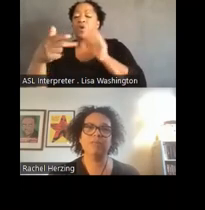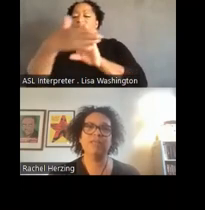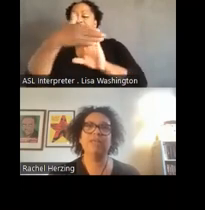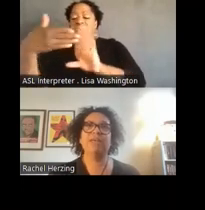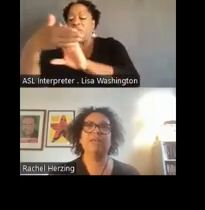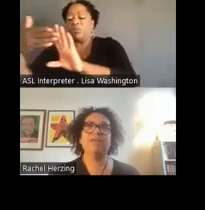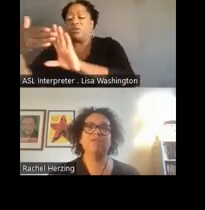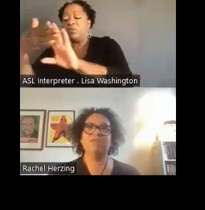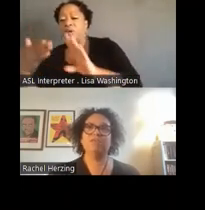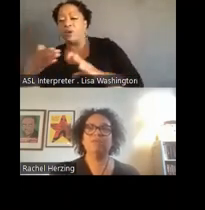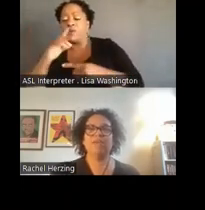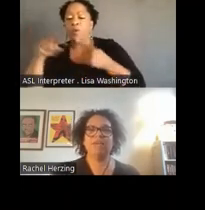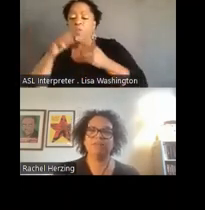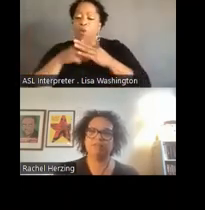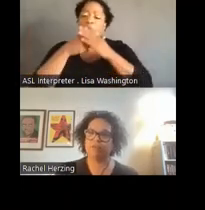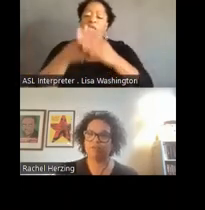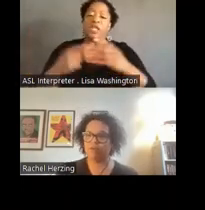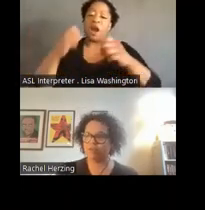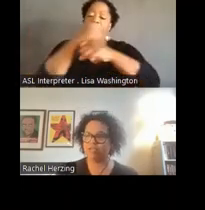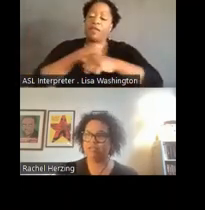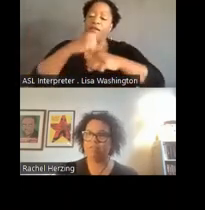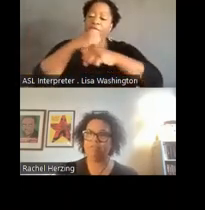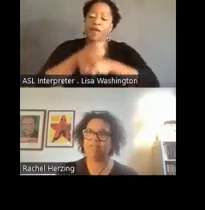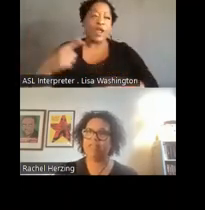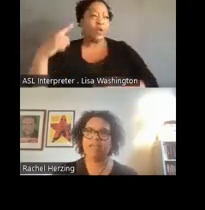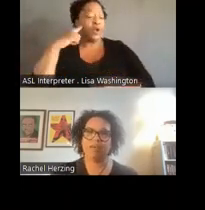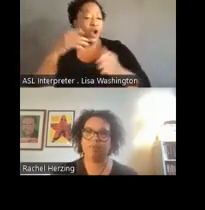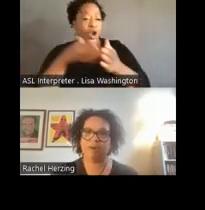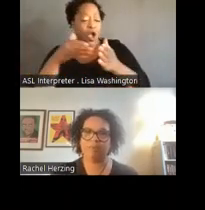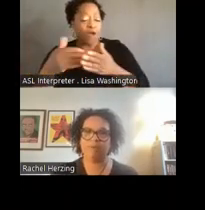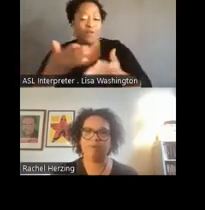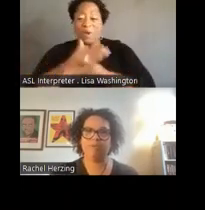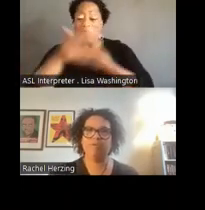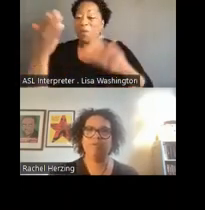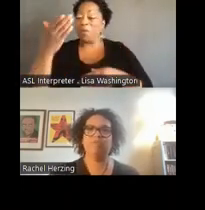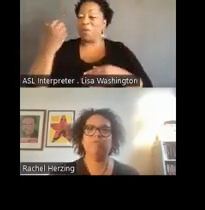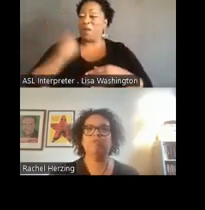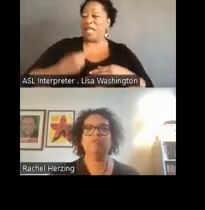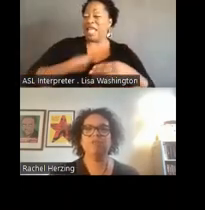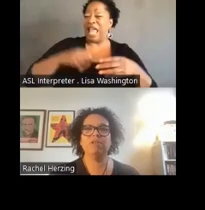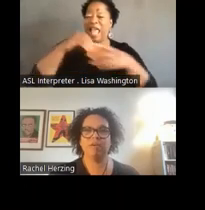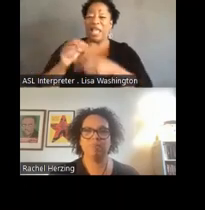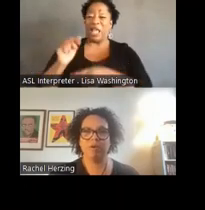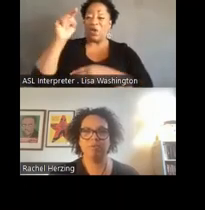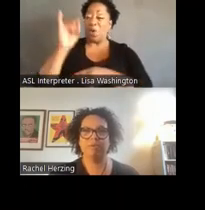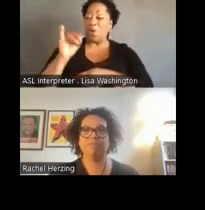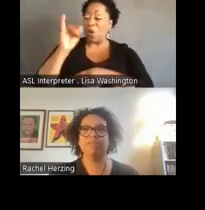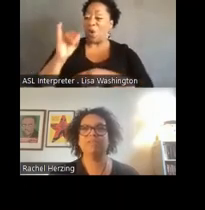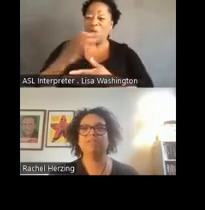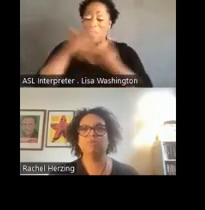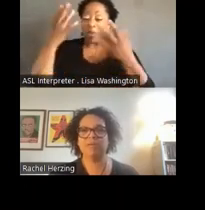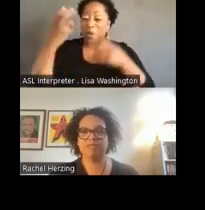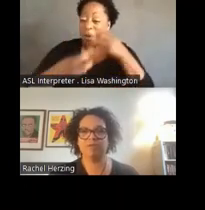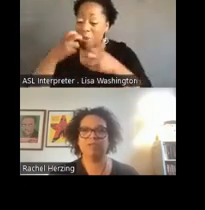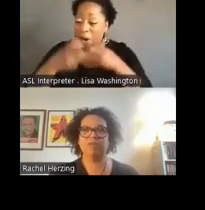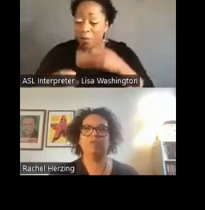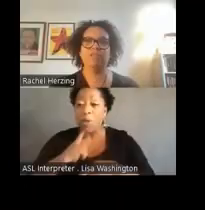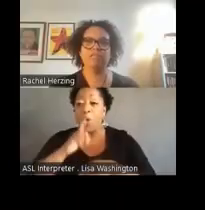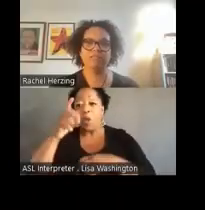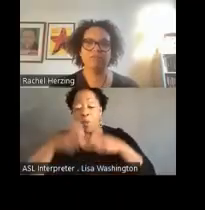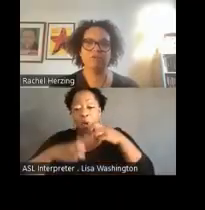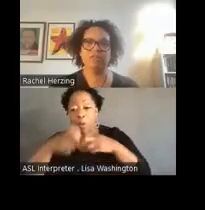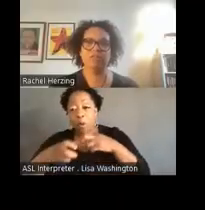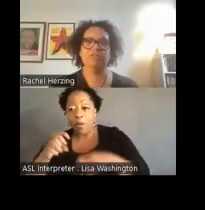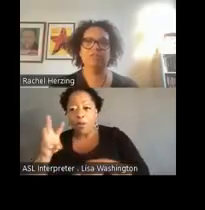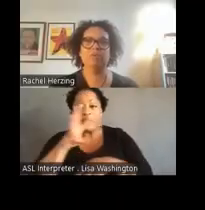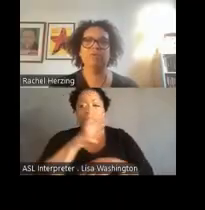frequently, there are no gangs in North Oakland, there's not a gang problem in North Oakland, where the real gang problem is, is in West Oakland, or